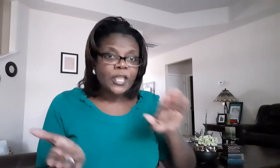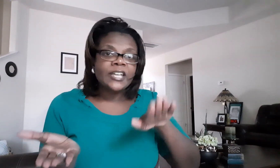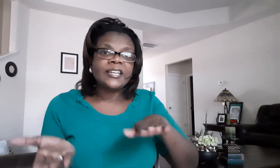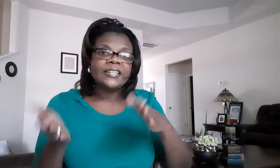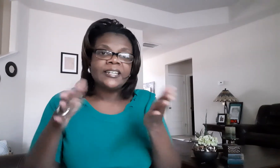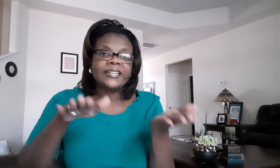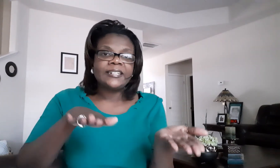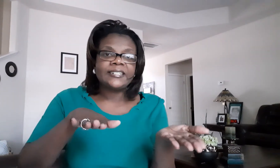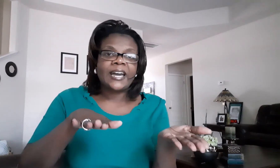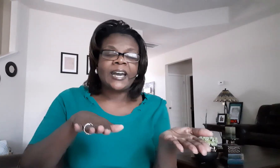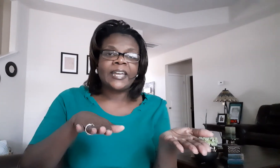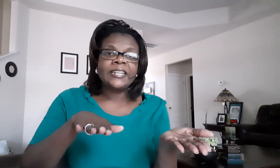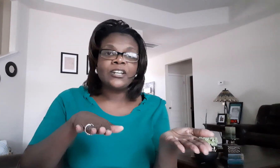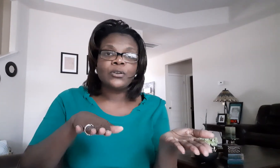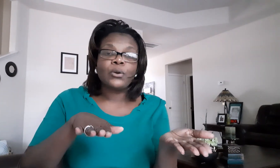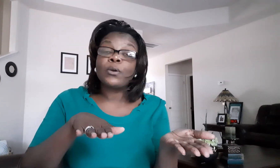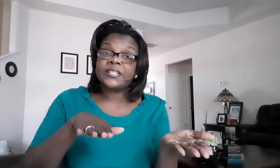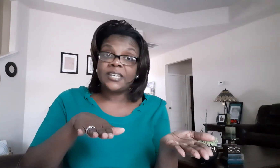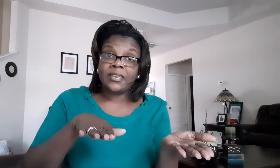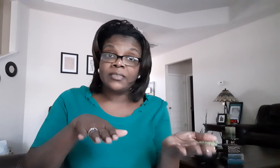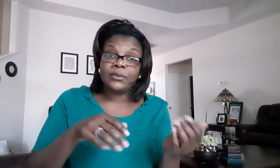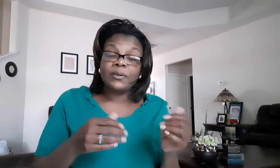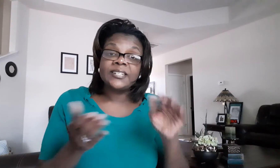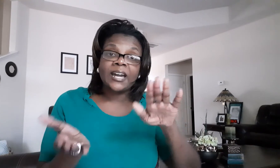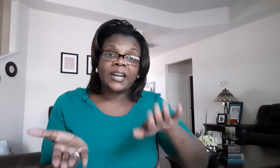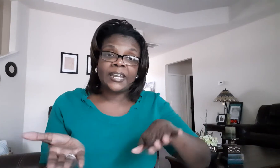died died or dead or die